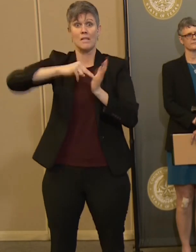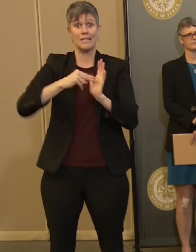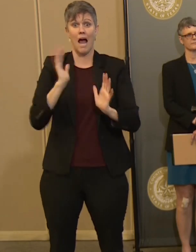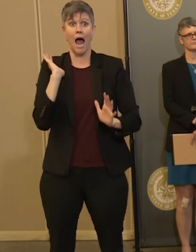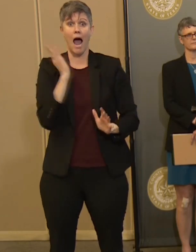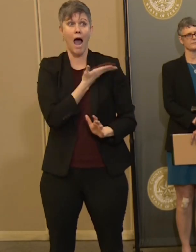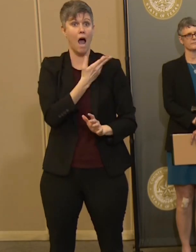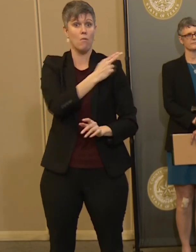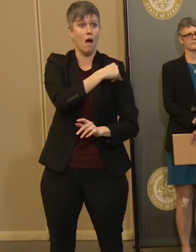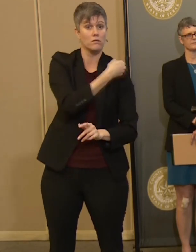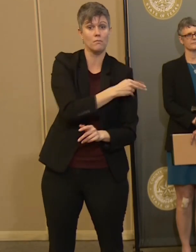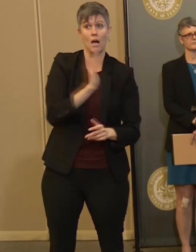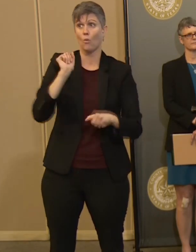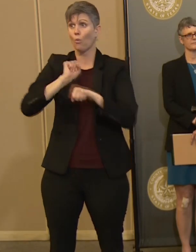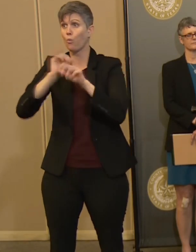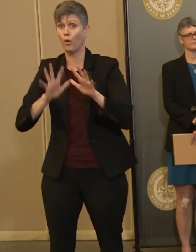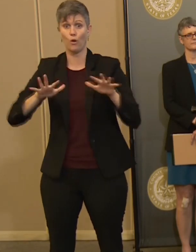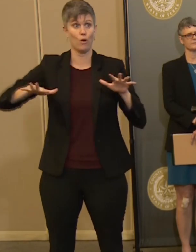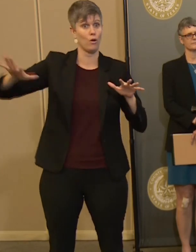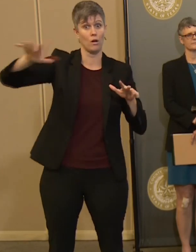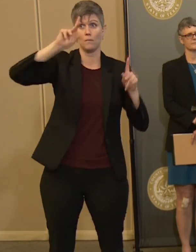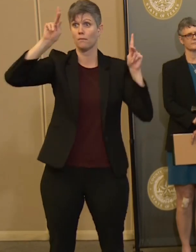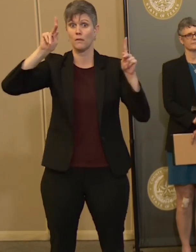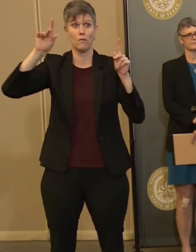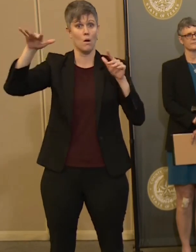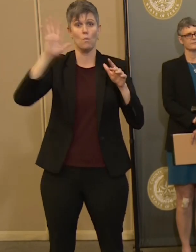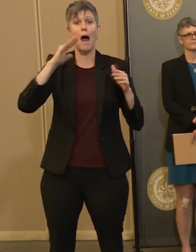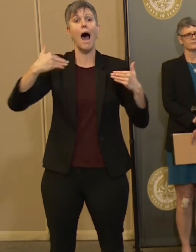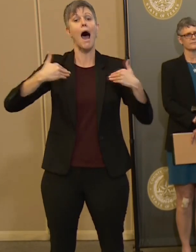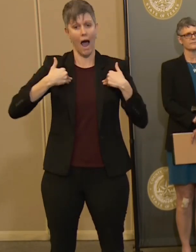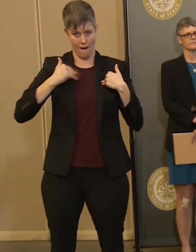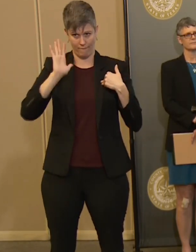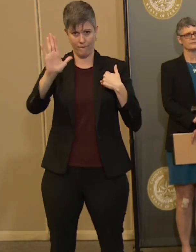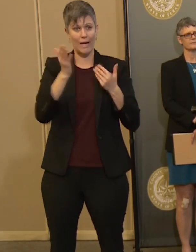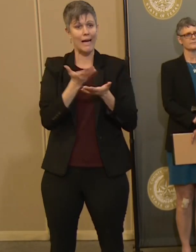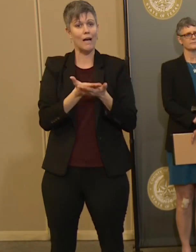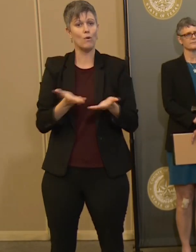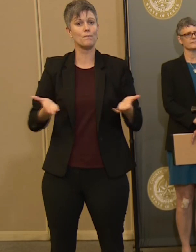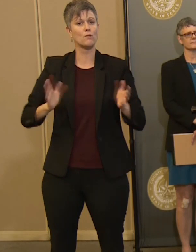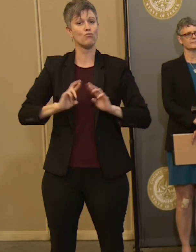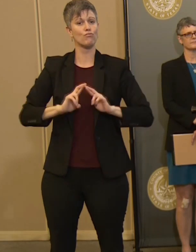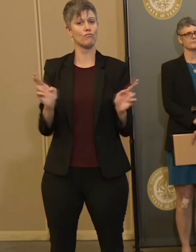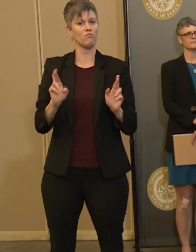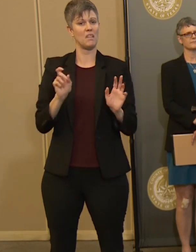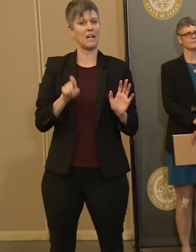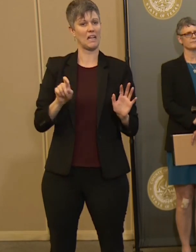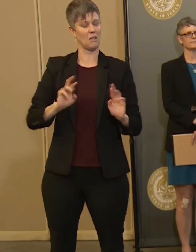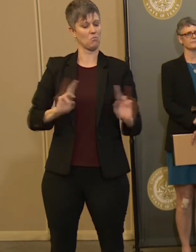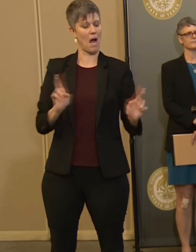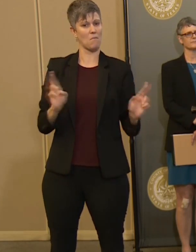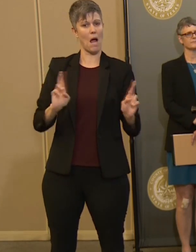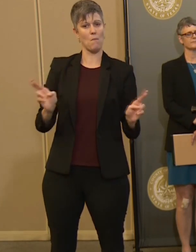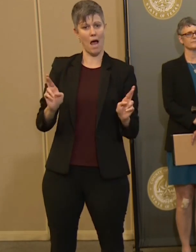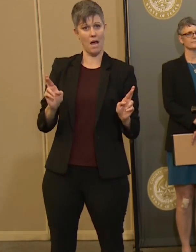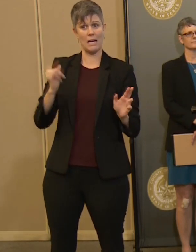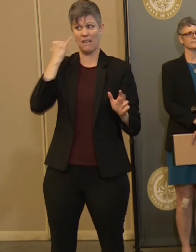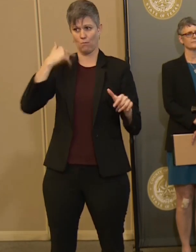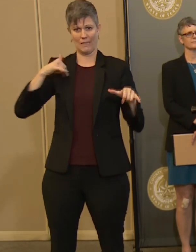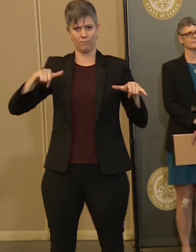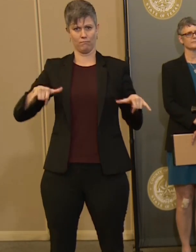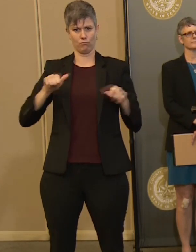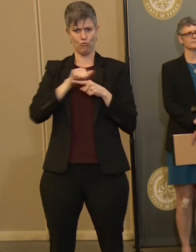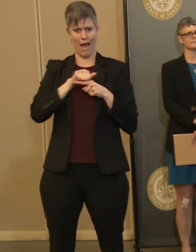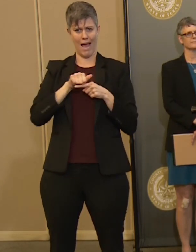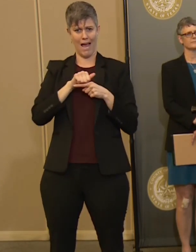workers will have all the personal protection equipment that they need. Ultimately, we'll have all the ventilators